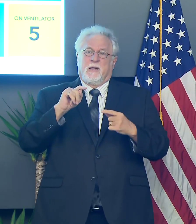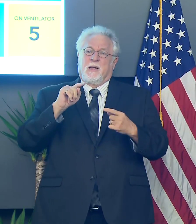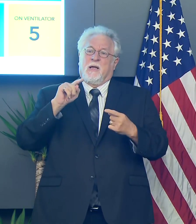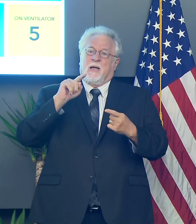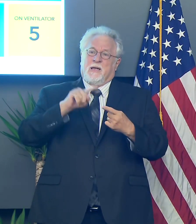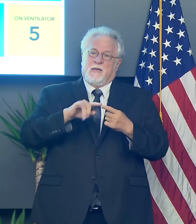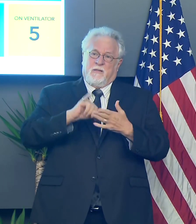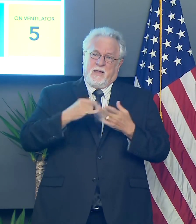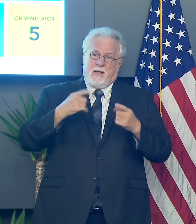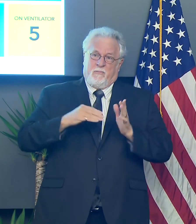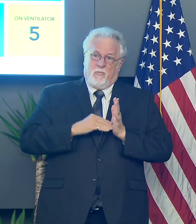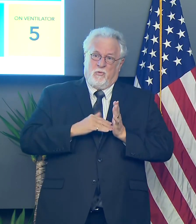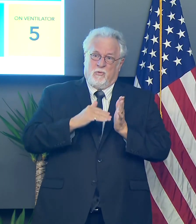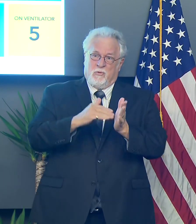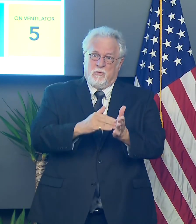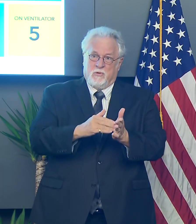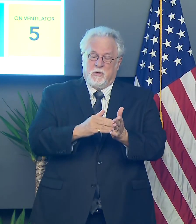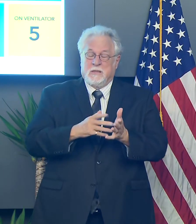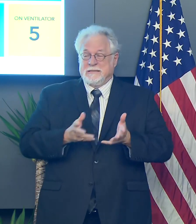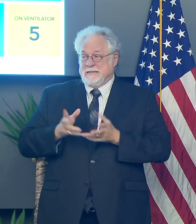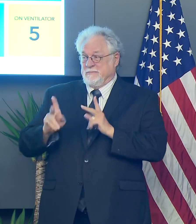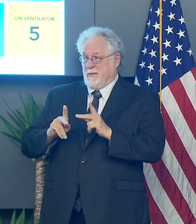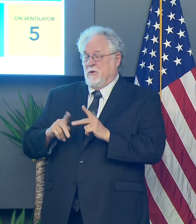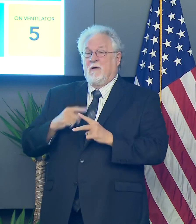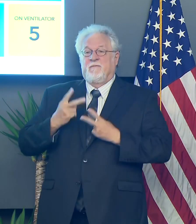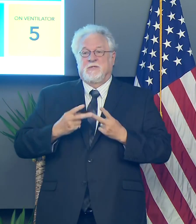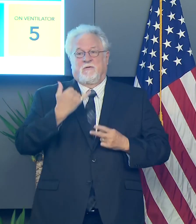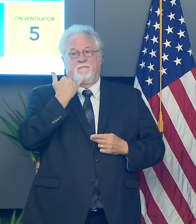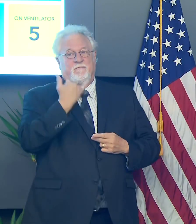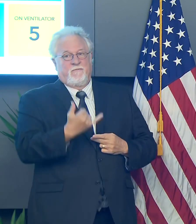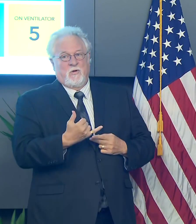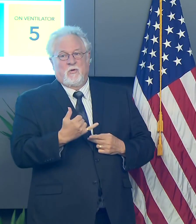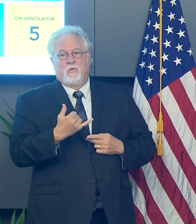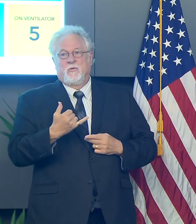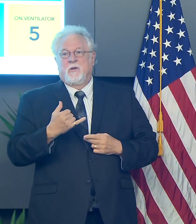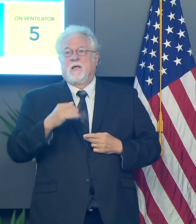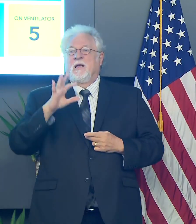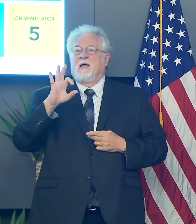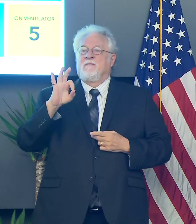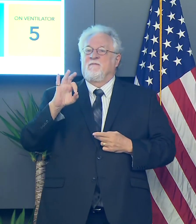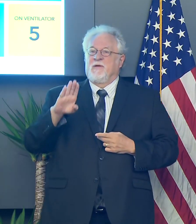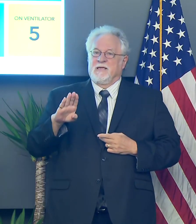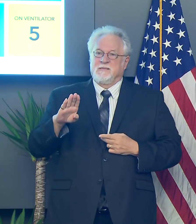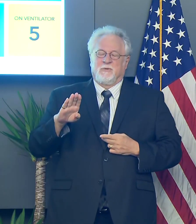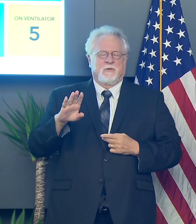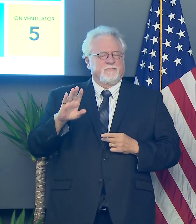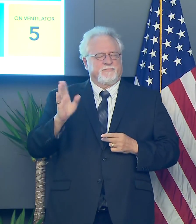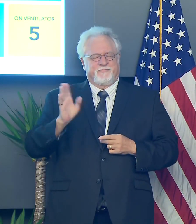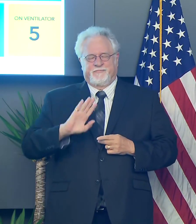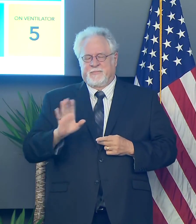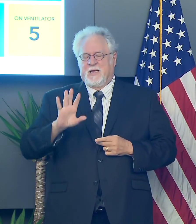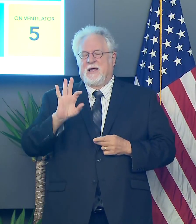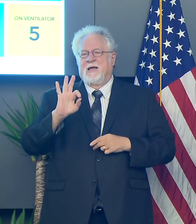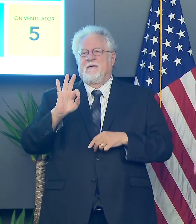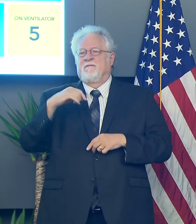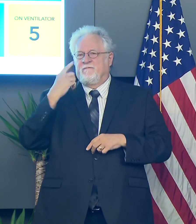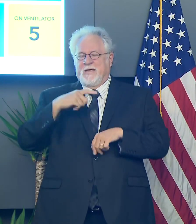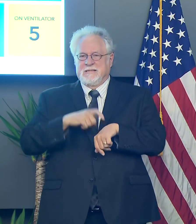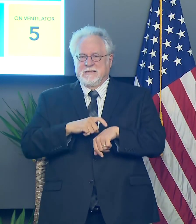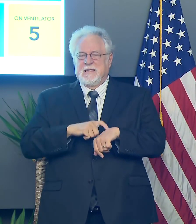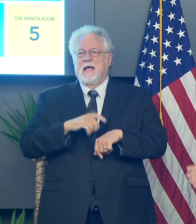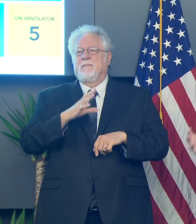happen more frequently, we're encouraging people to visit by phone, visit by Facebook, uh, I'm sorry, FaceTime,